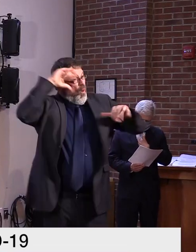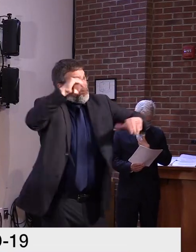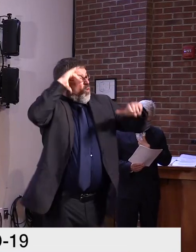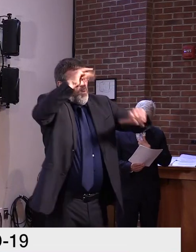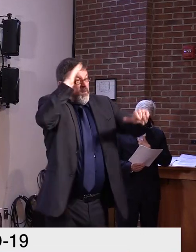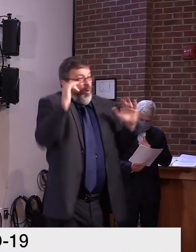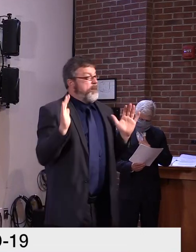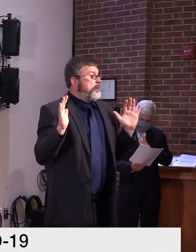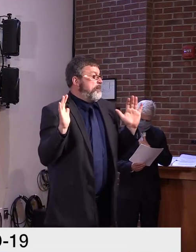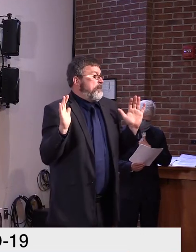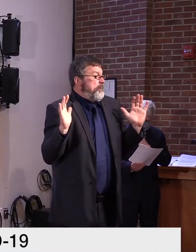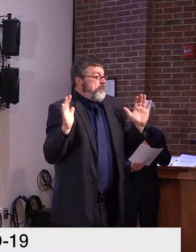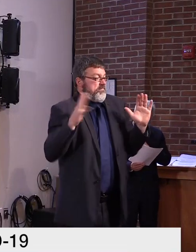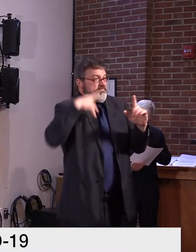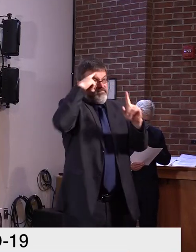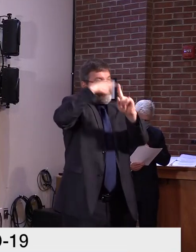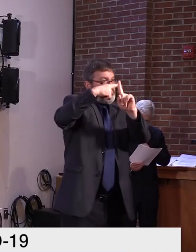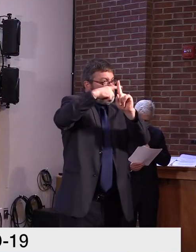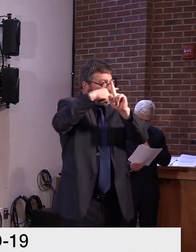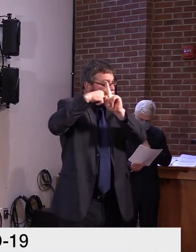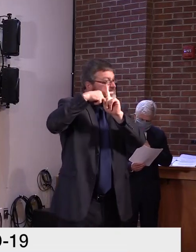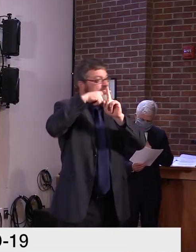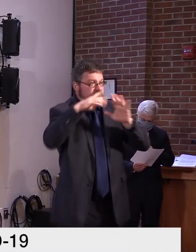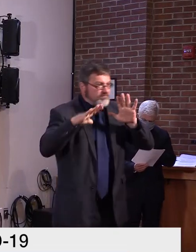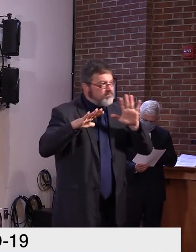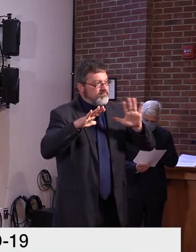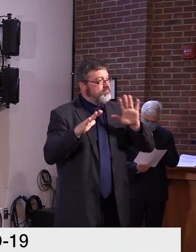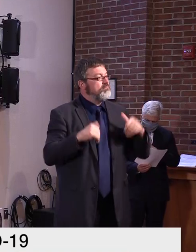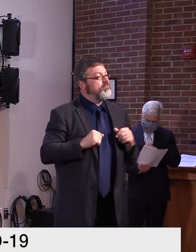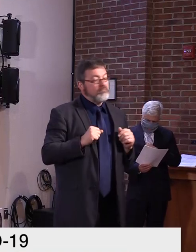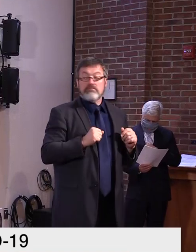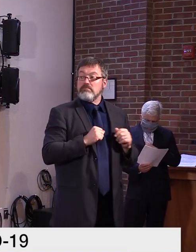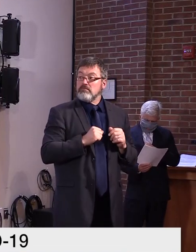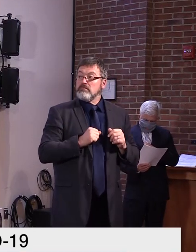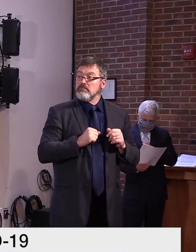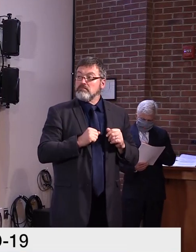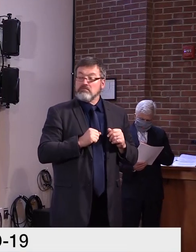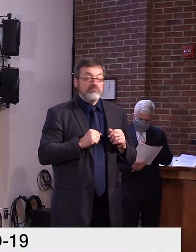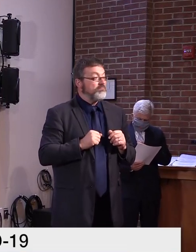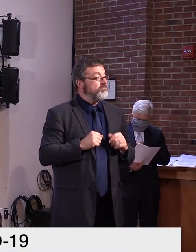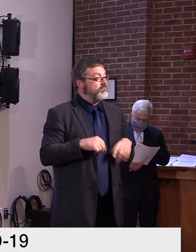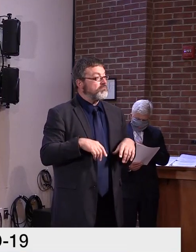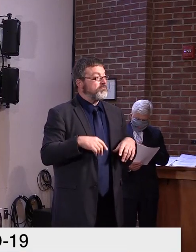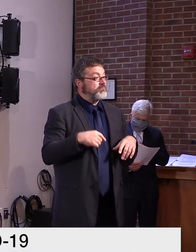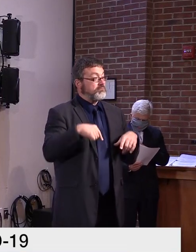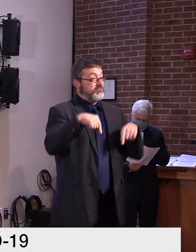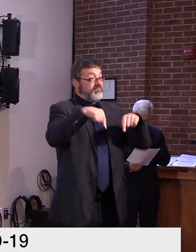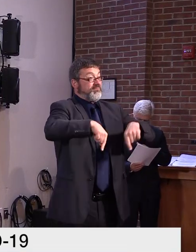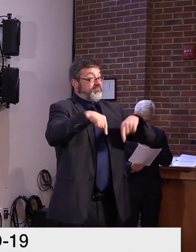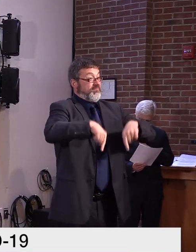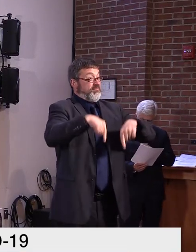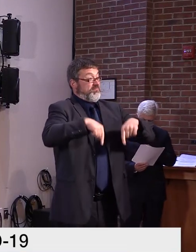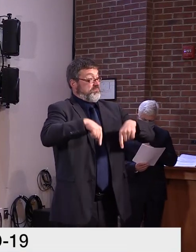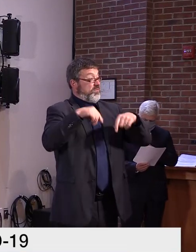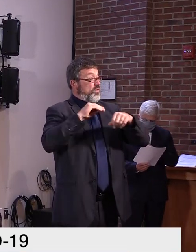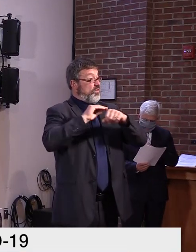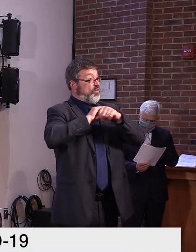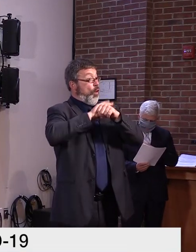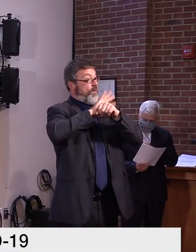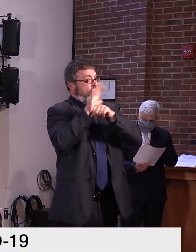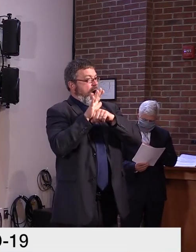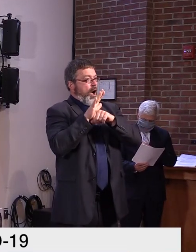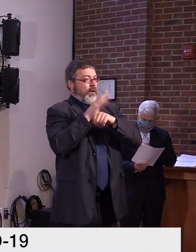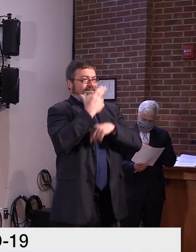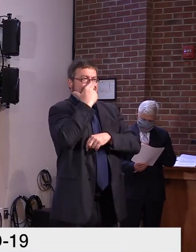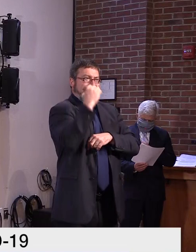as I think people have said nationwide, the virus runs the show. And it's the way we are